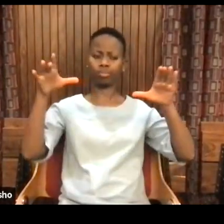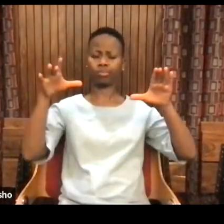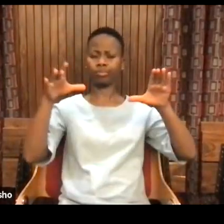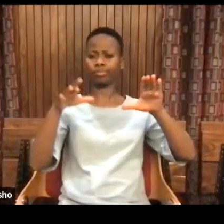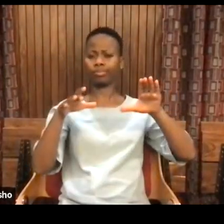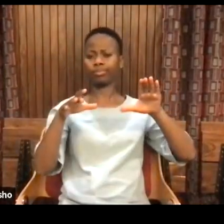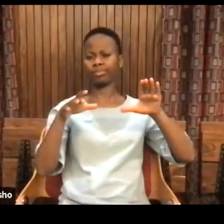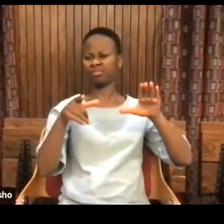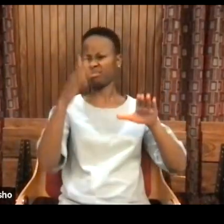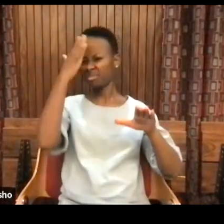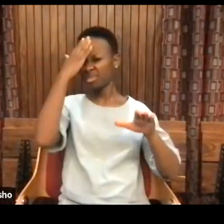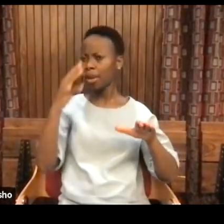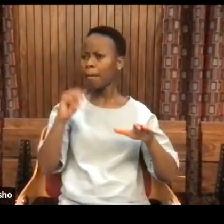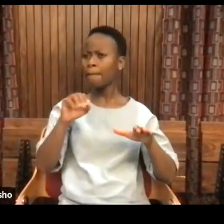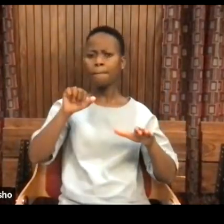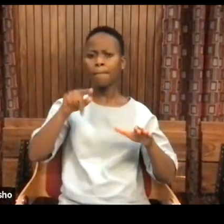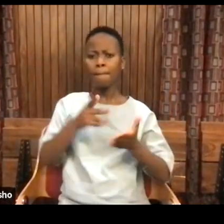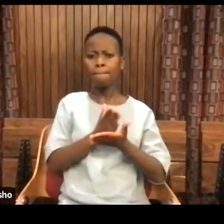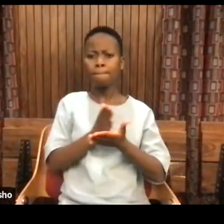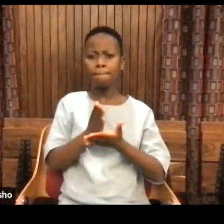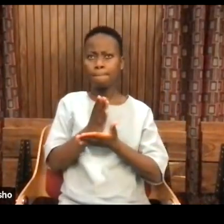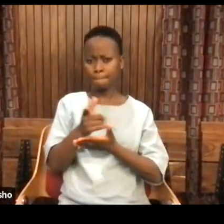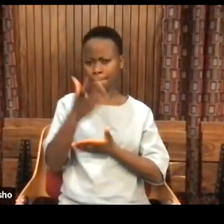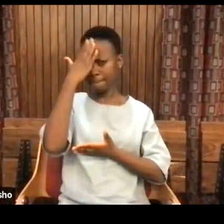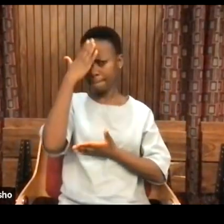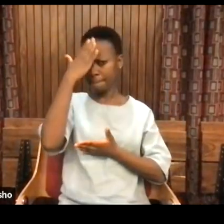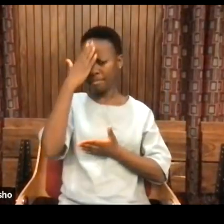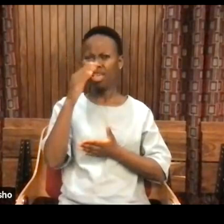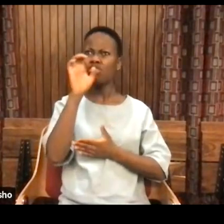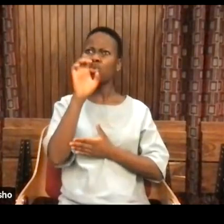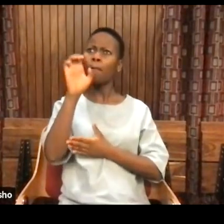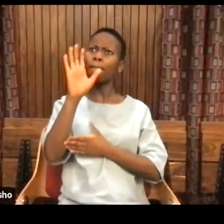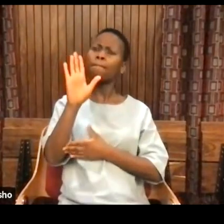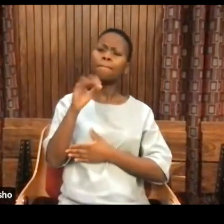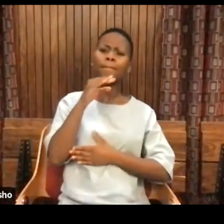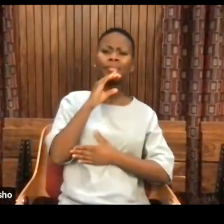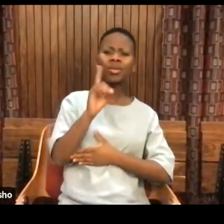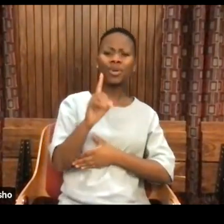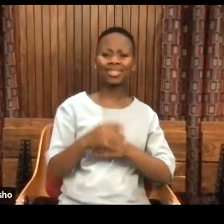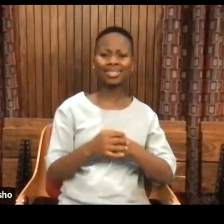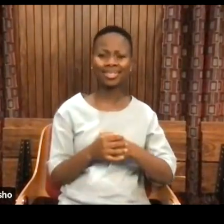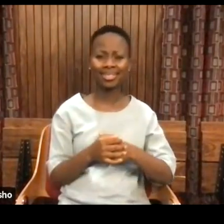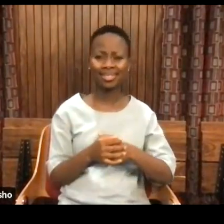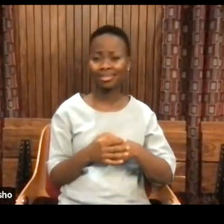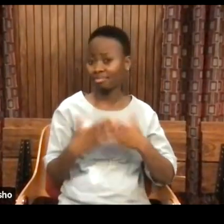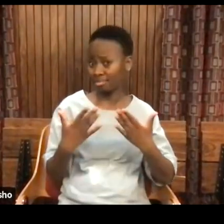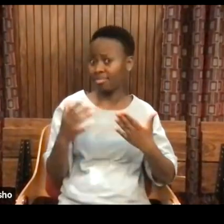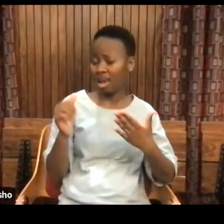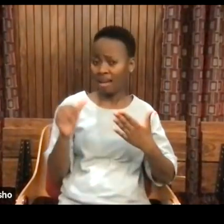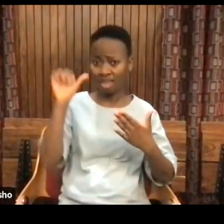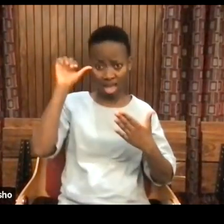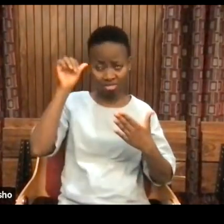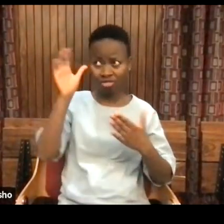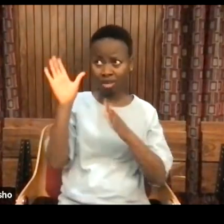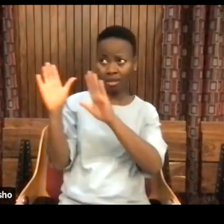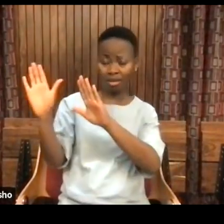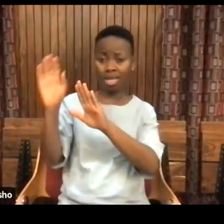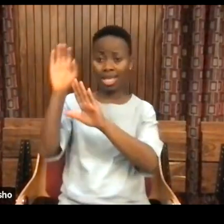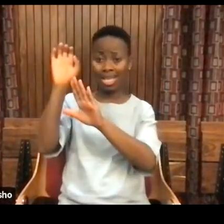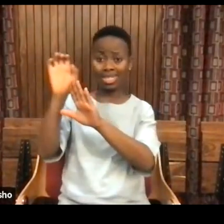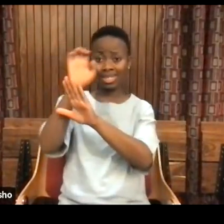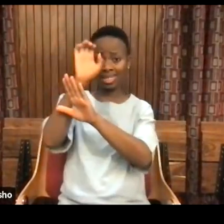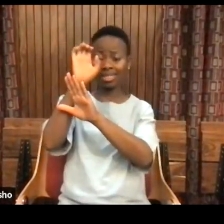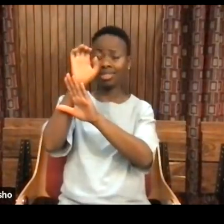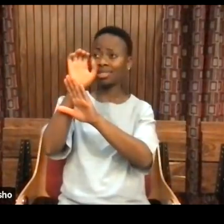You all look at a map. What the hell is Europe? The truth is, there's this big thing called Asia. There's East Asia,